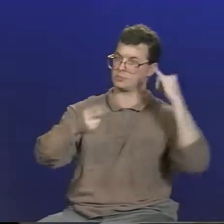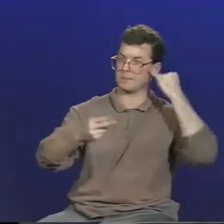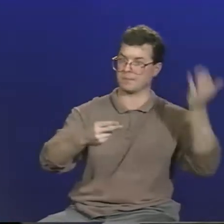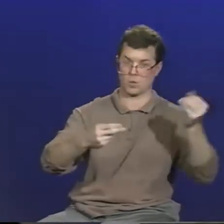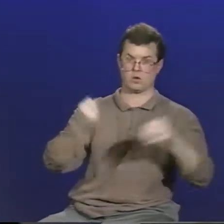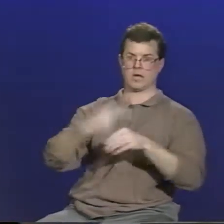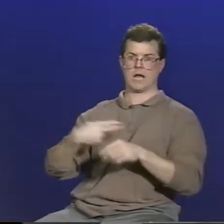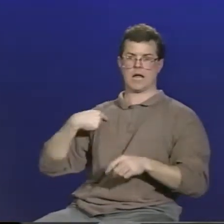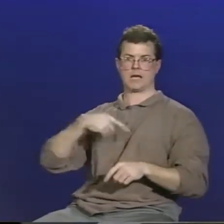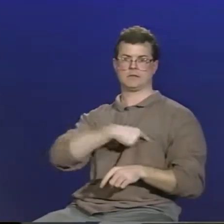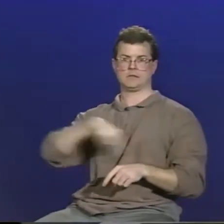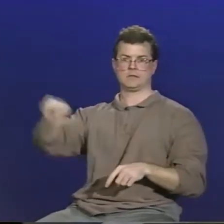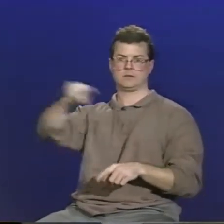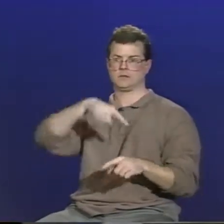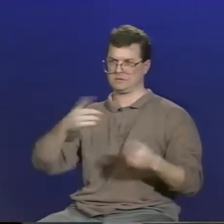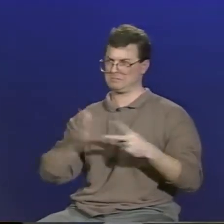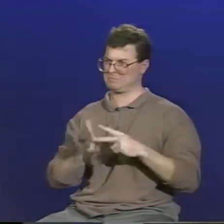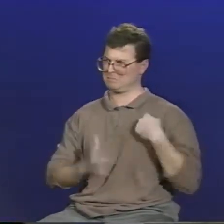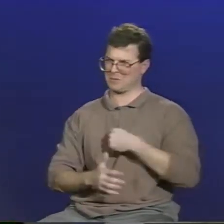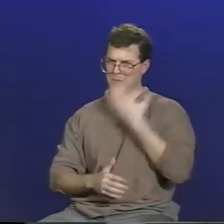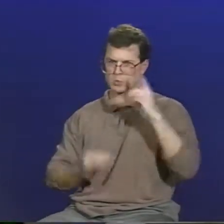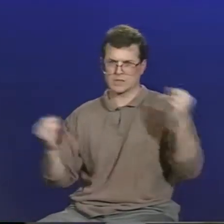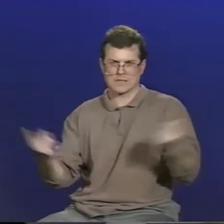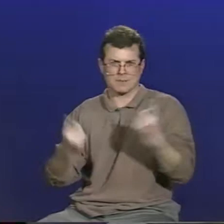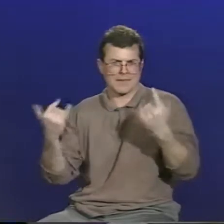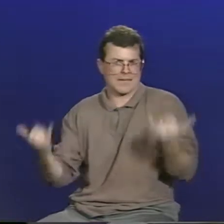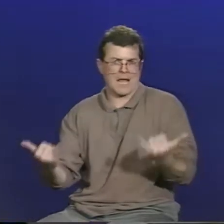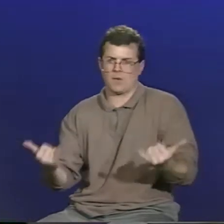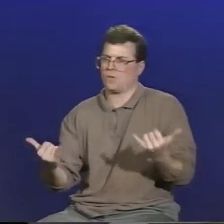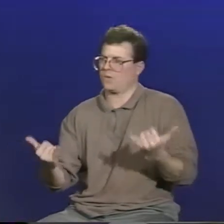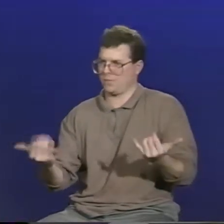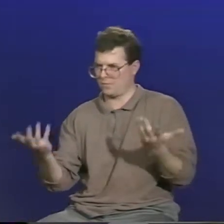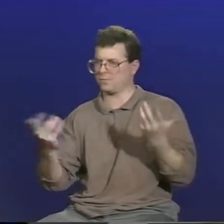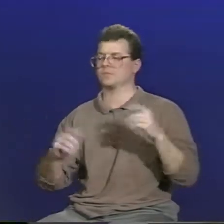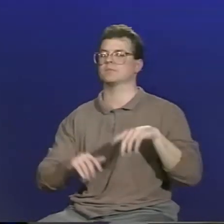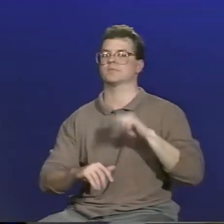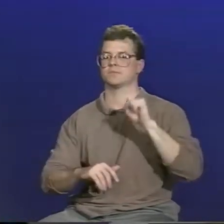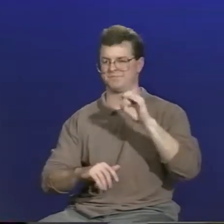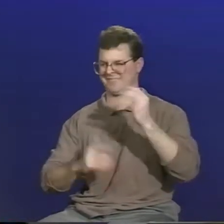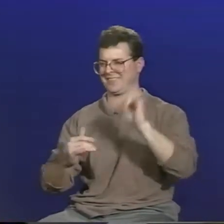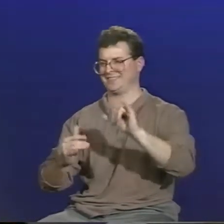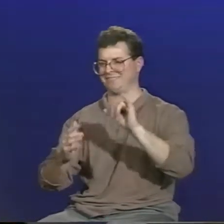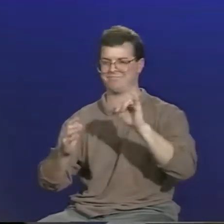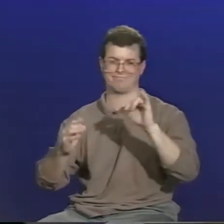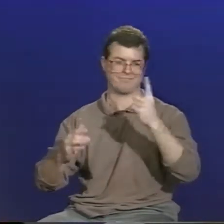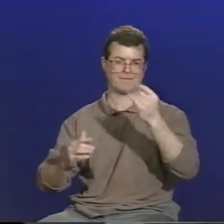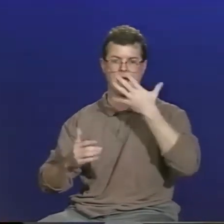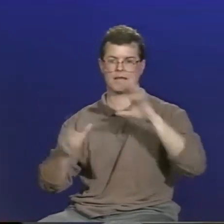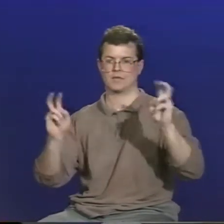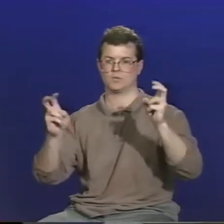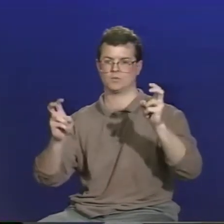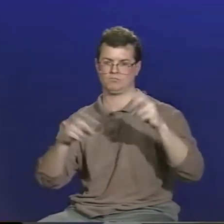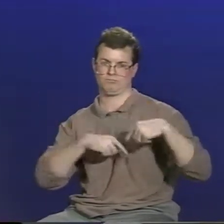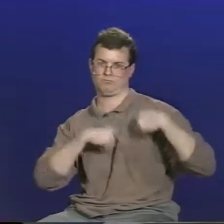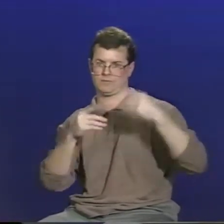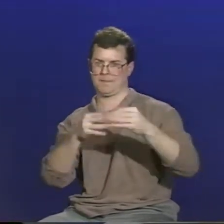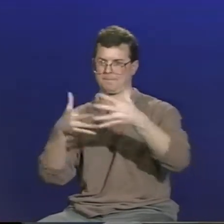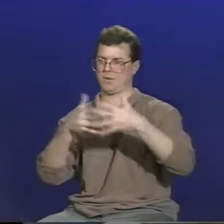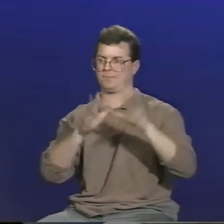community, they may threaten the place of Japan or the United States in the economic market. That's a very hot